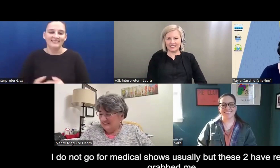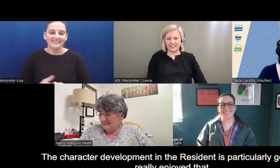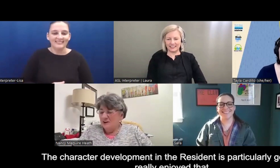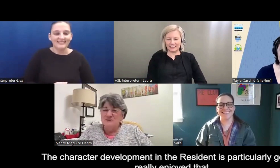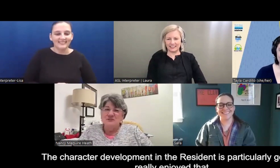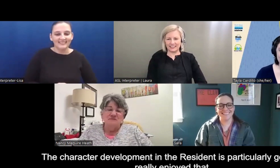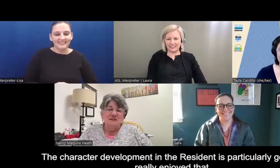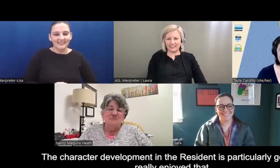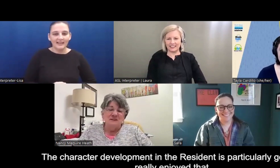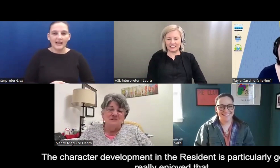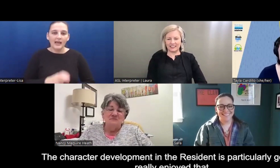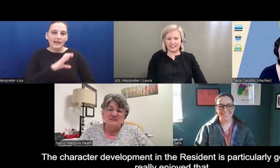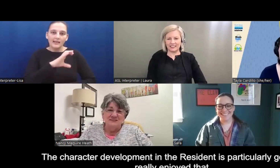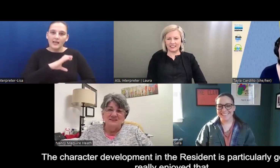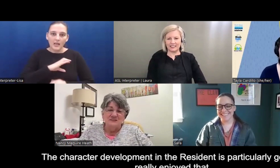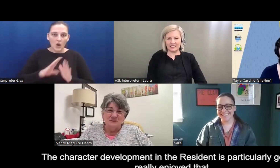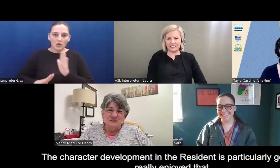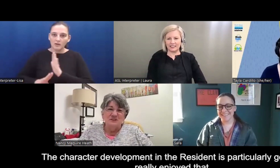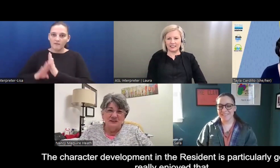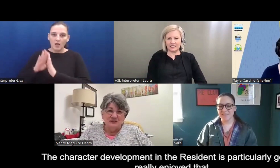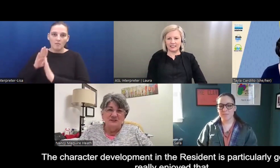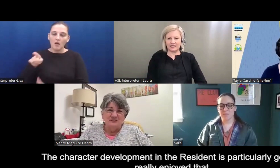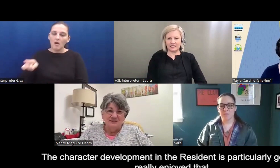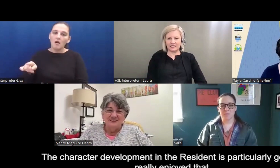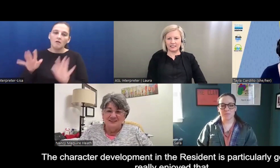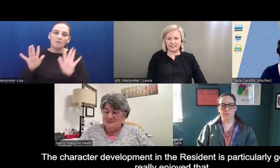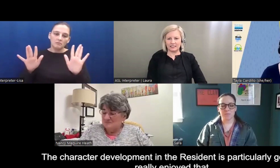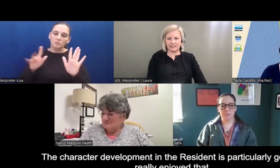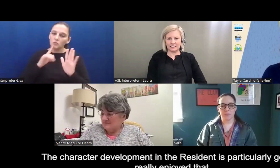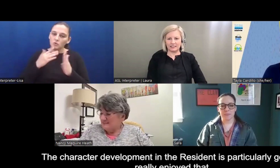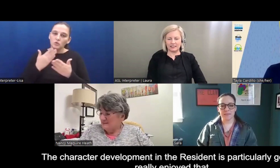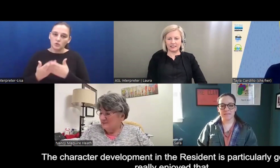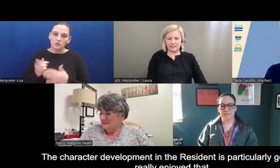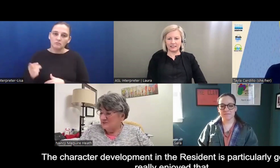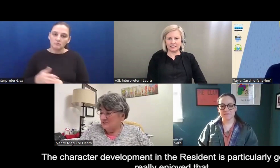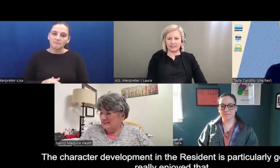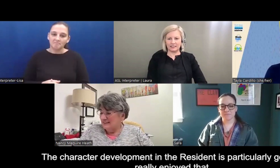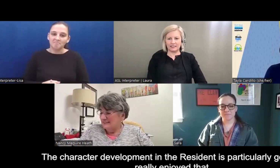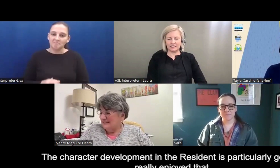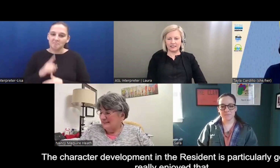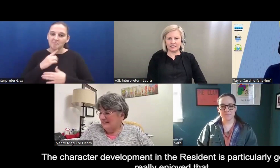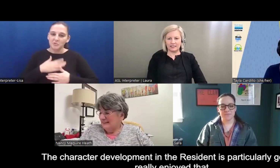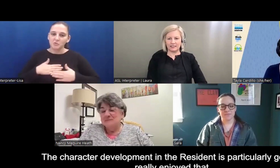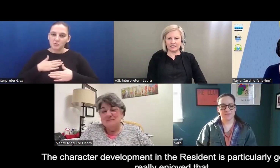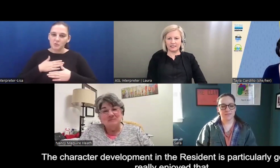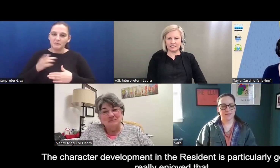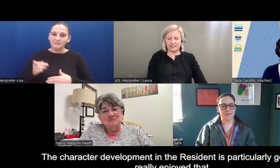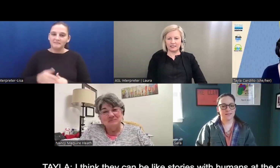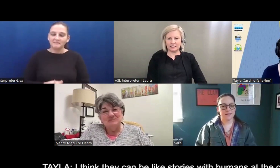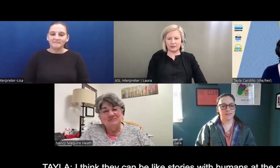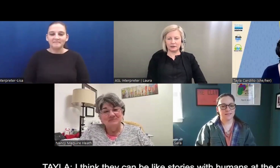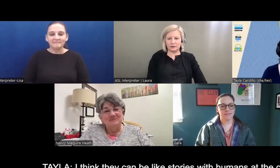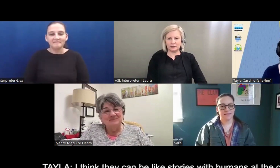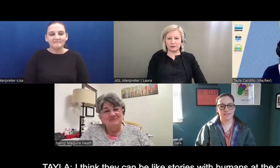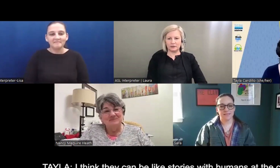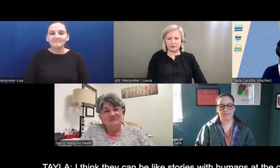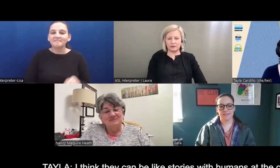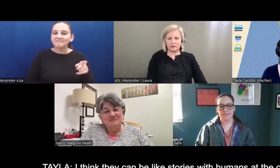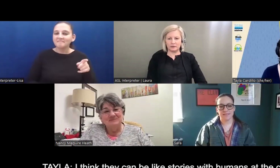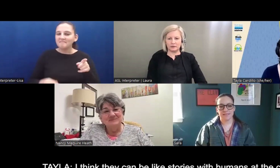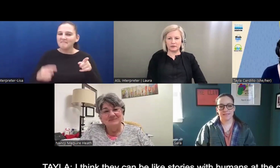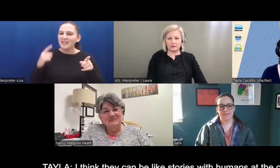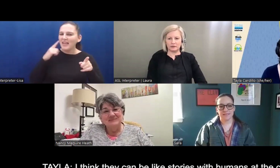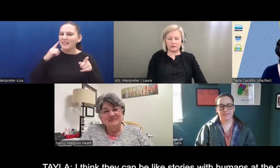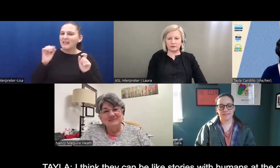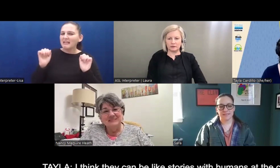The character development in The Resident is particularly good. So I've really enjoyed that. I think they can be